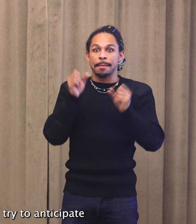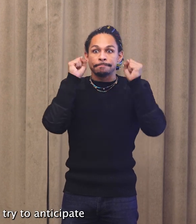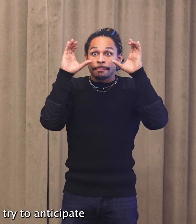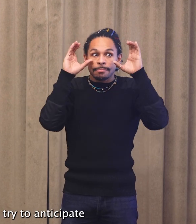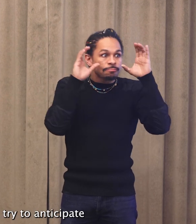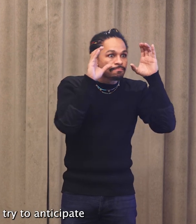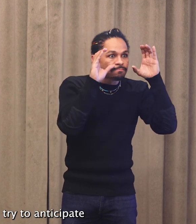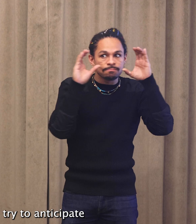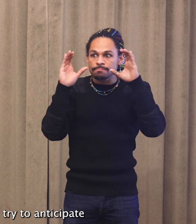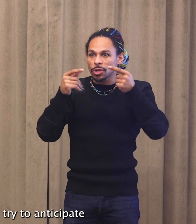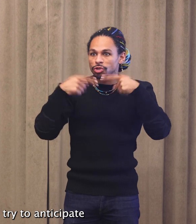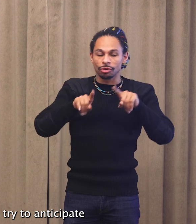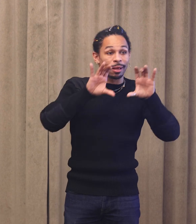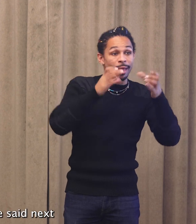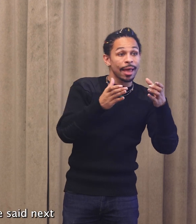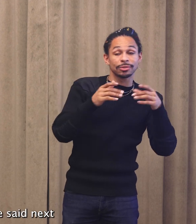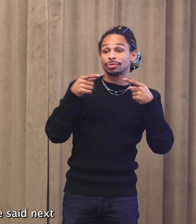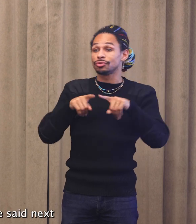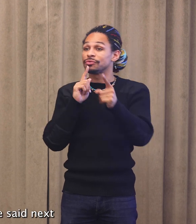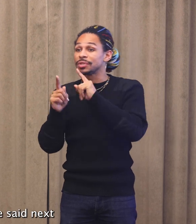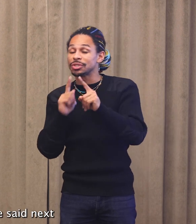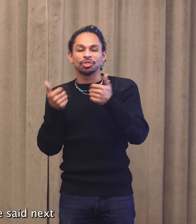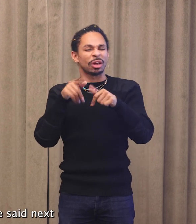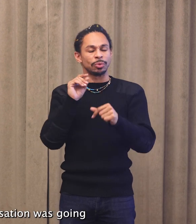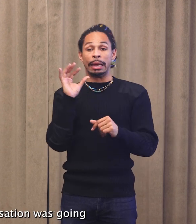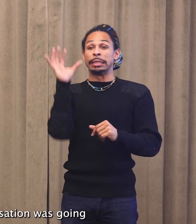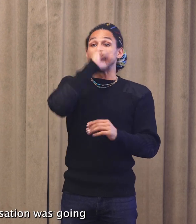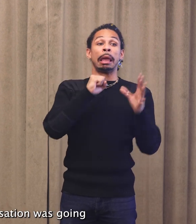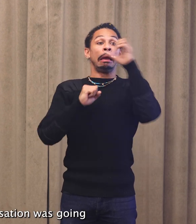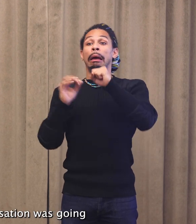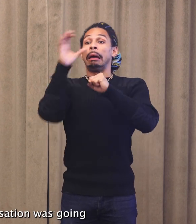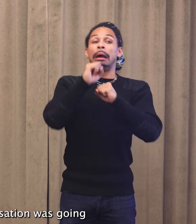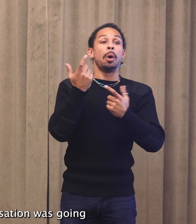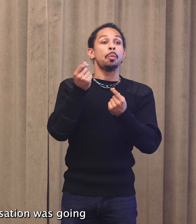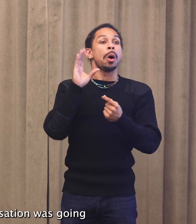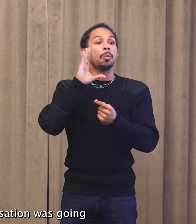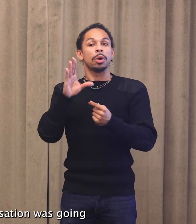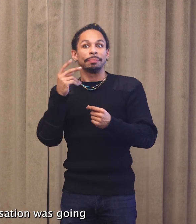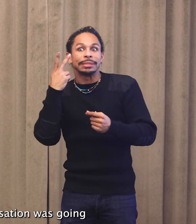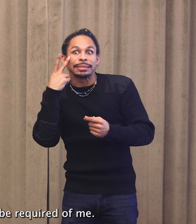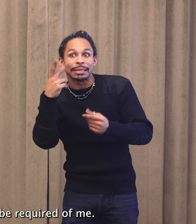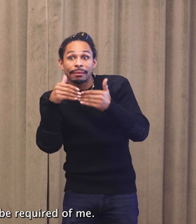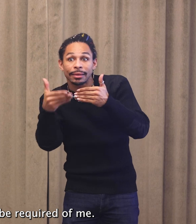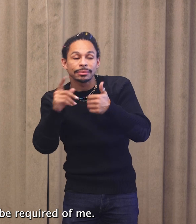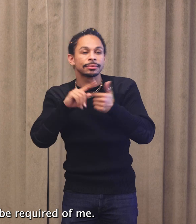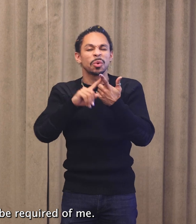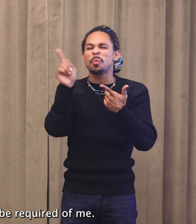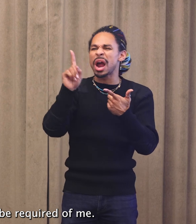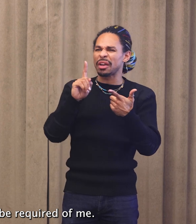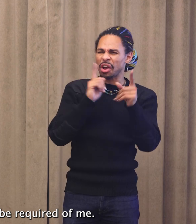conversation to try to anticipate what would be said next or where the conversation was going or